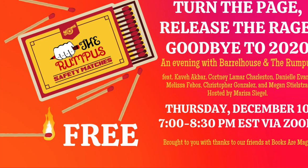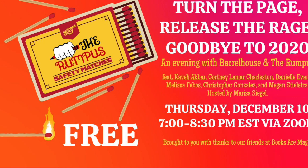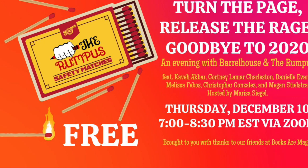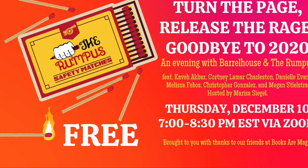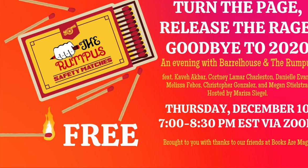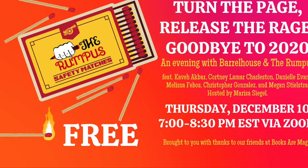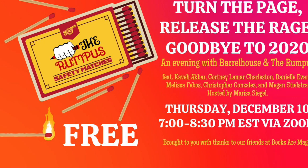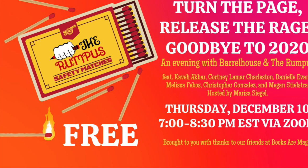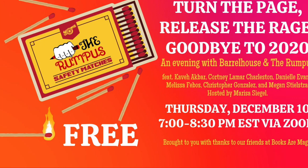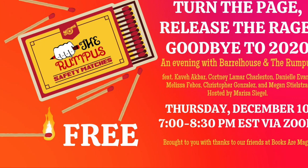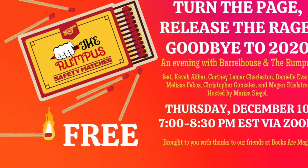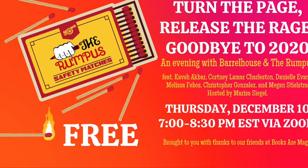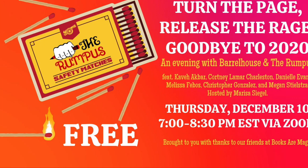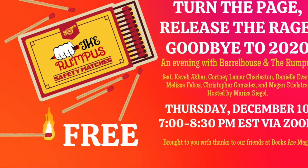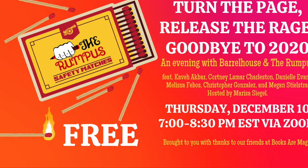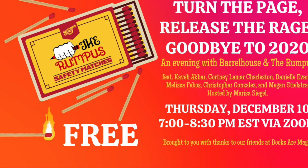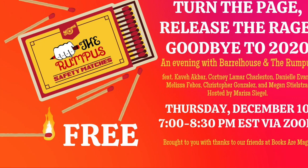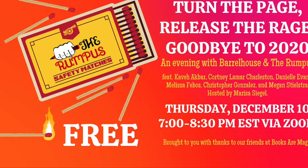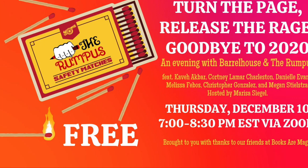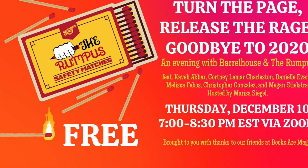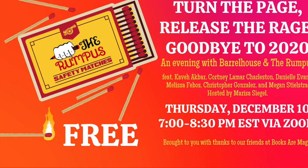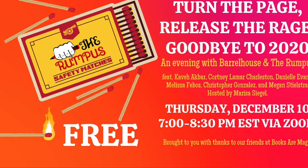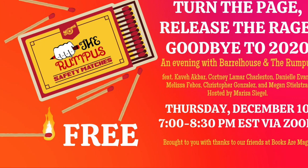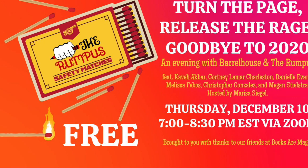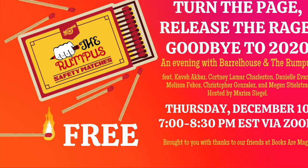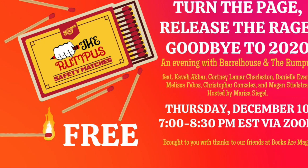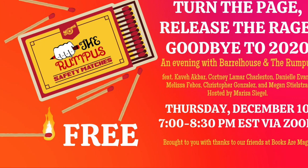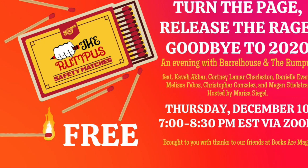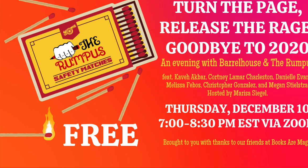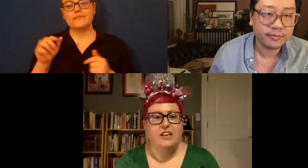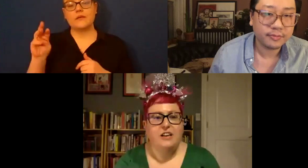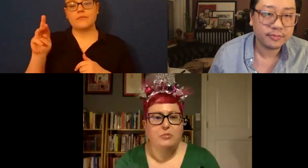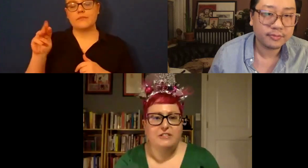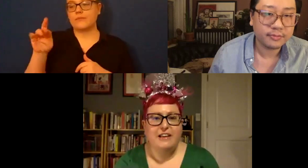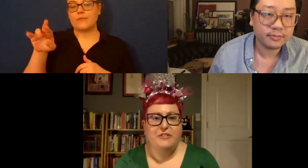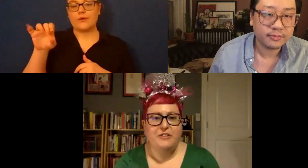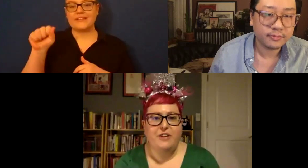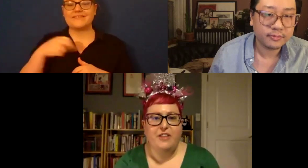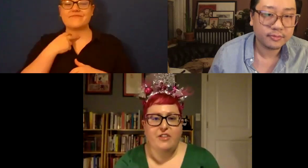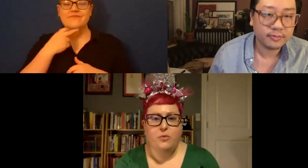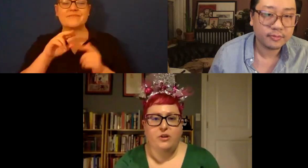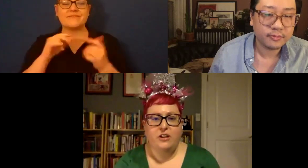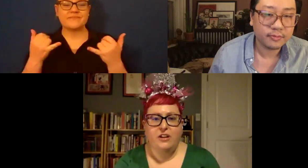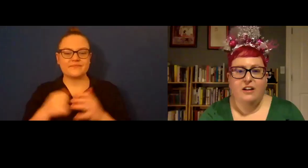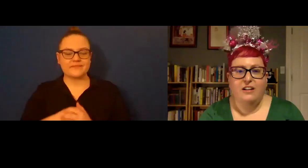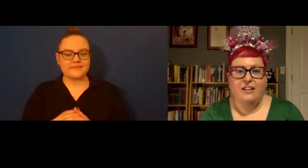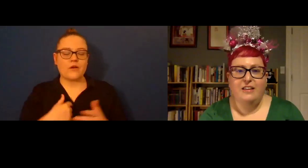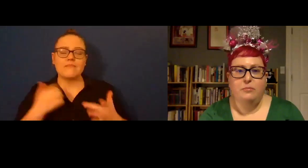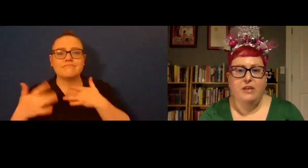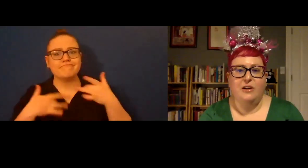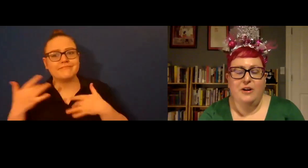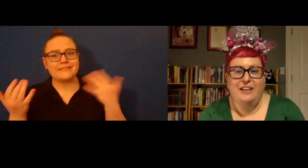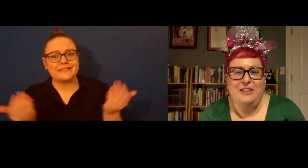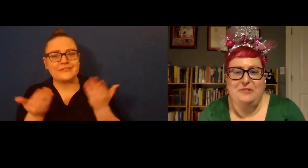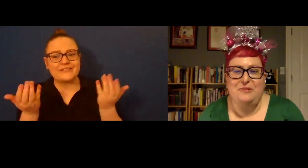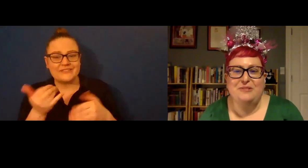Hey, I'm so excited to be here tonight with these writers. I selfishly put together an event that would keep